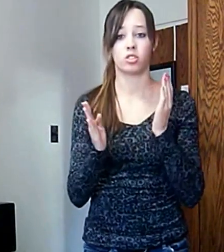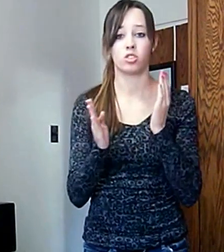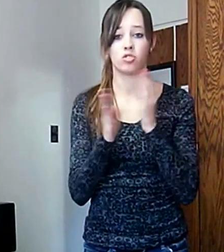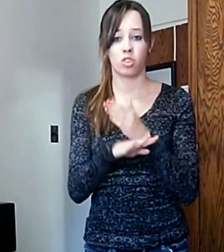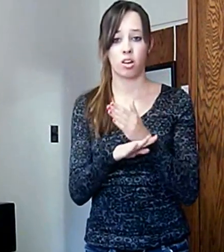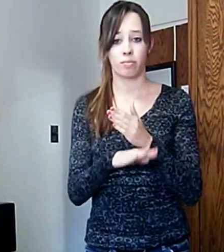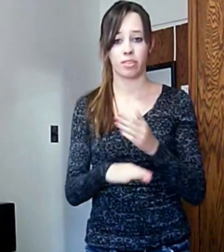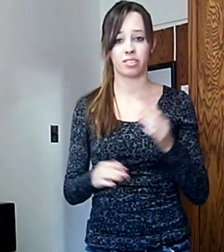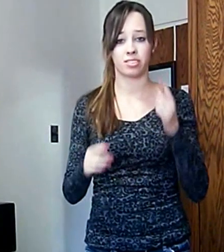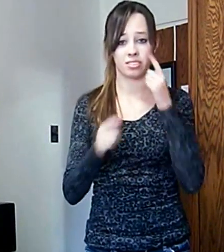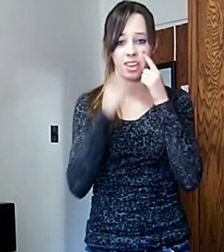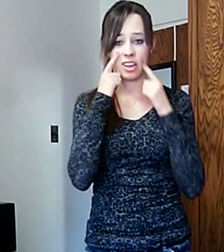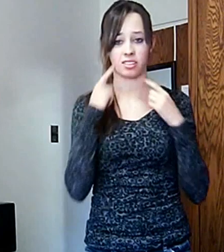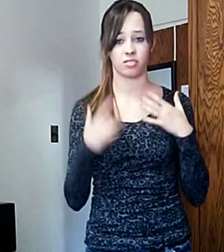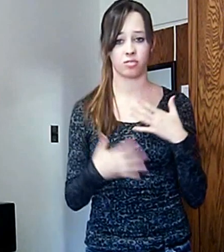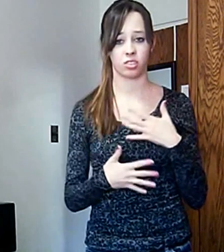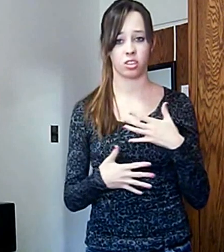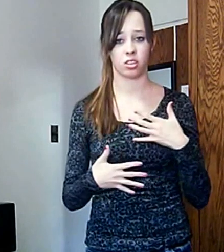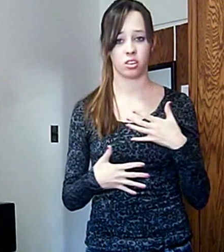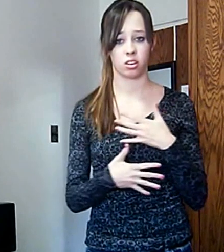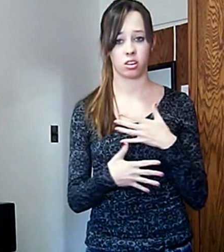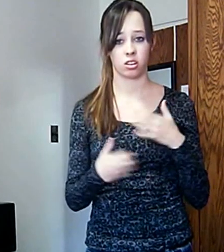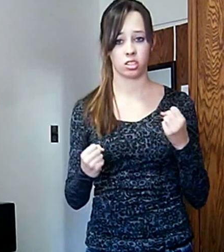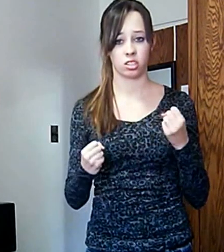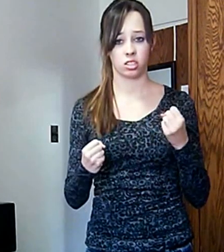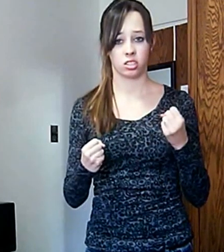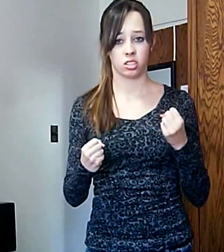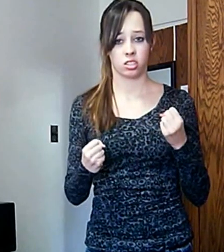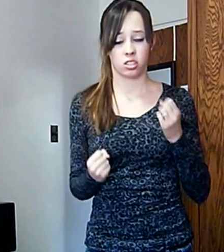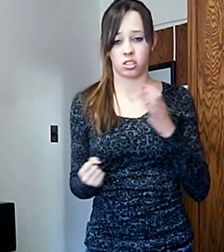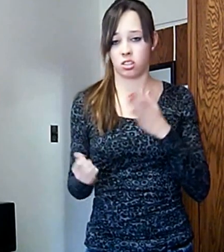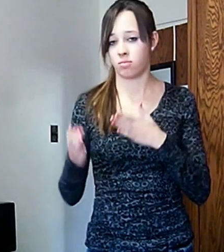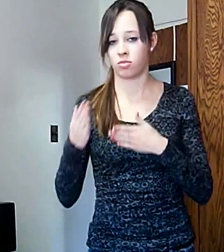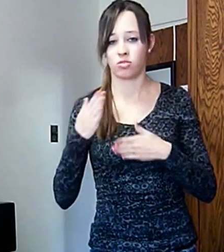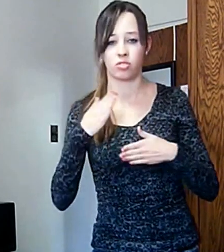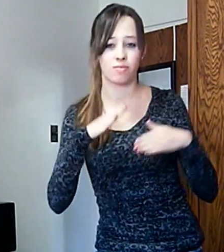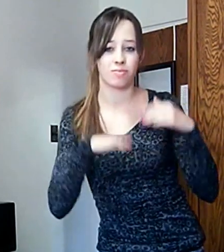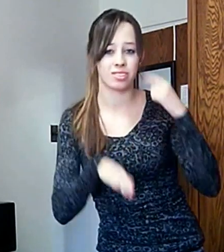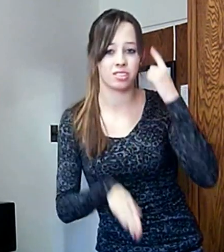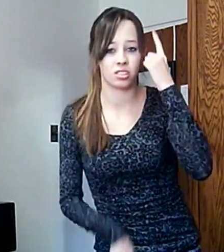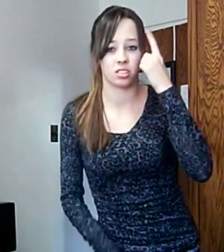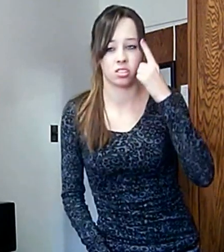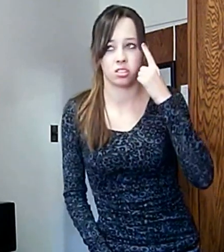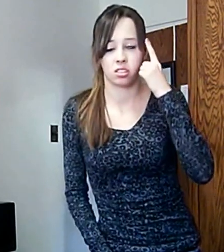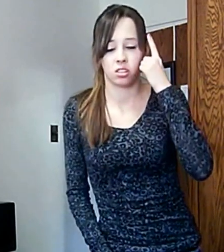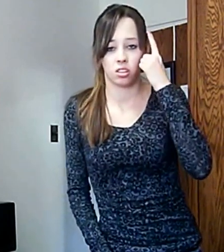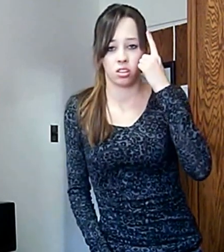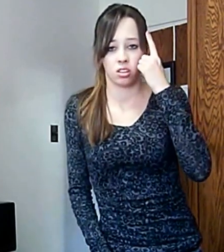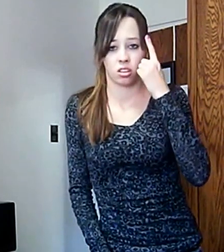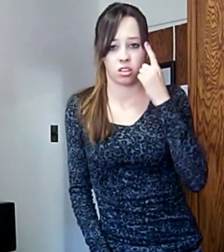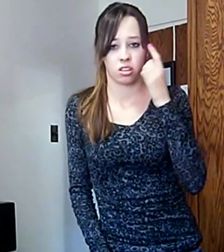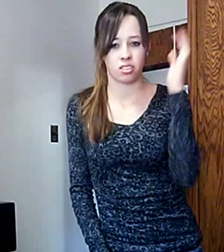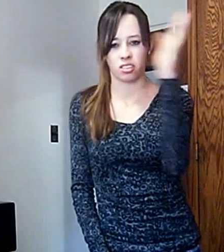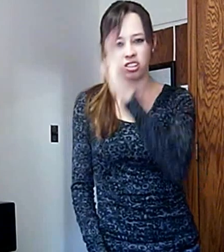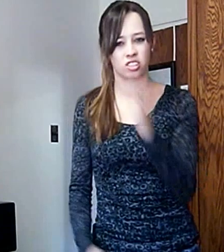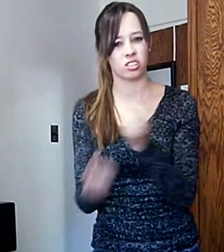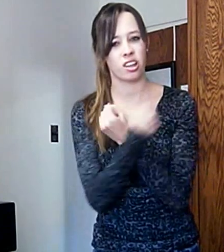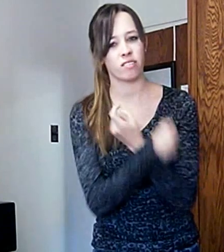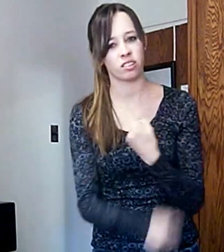And the saddest fear comes creeping in That you never